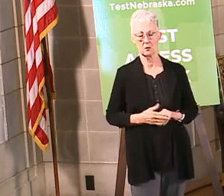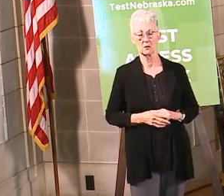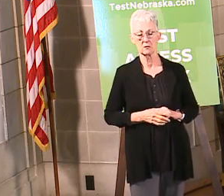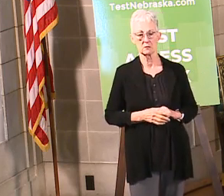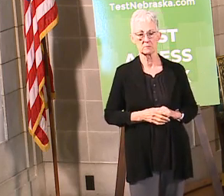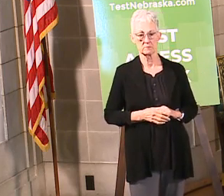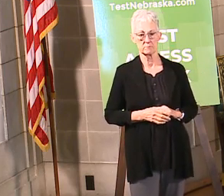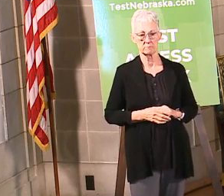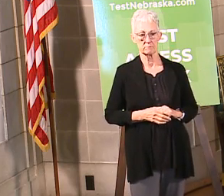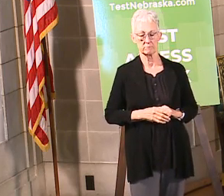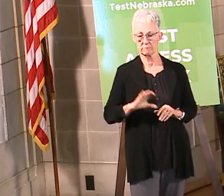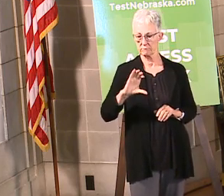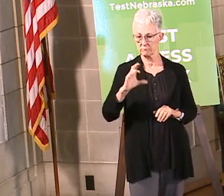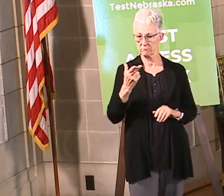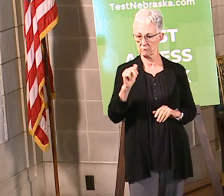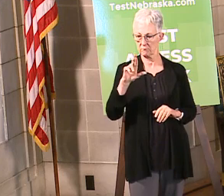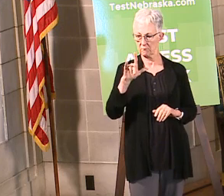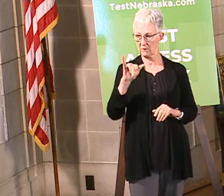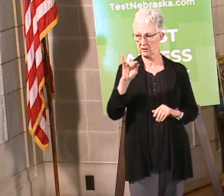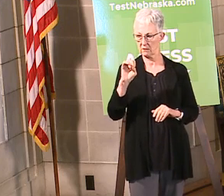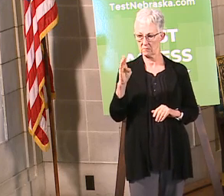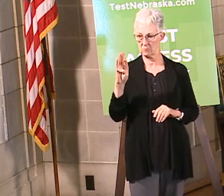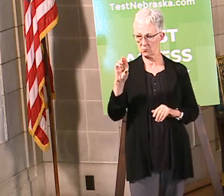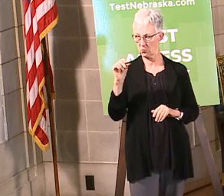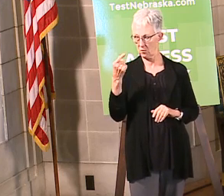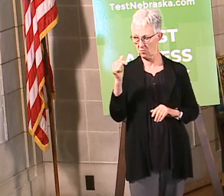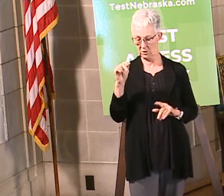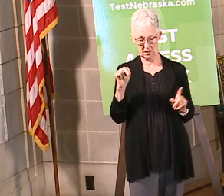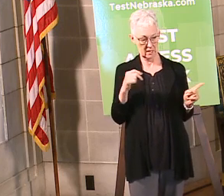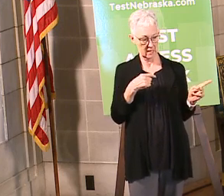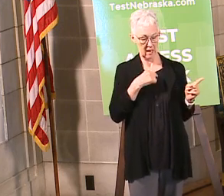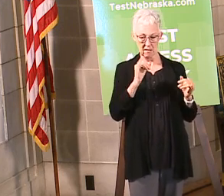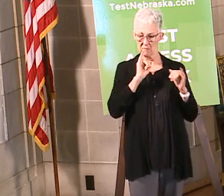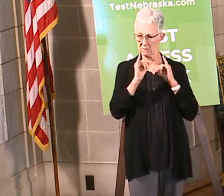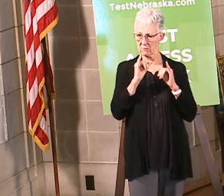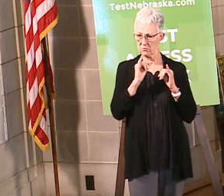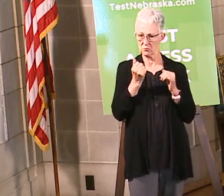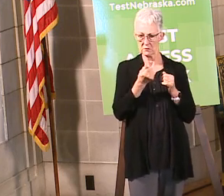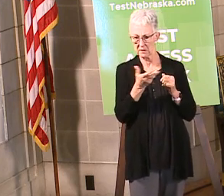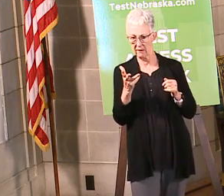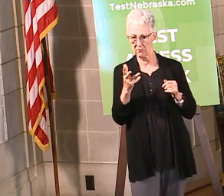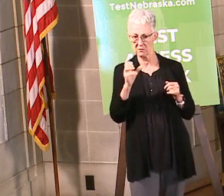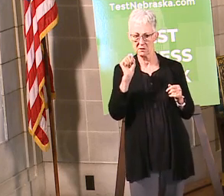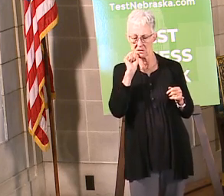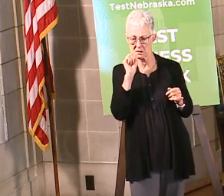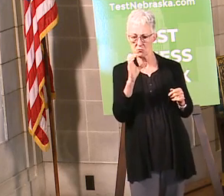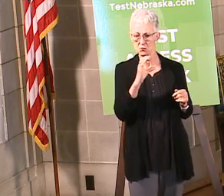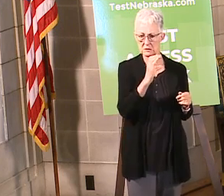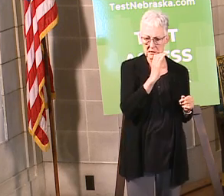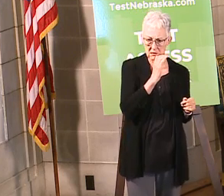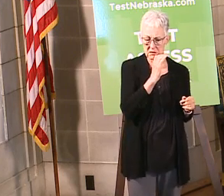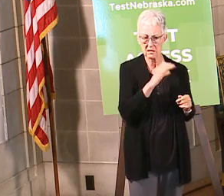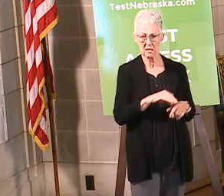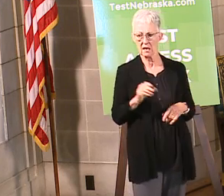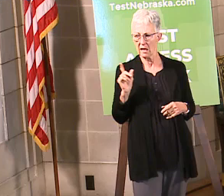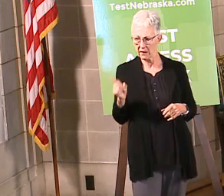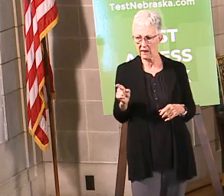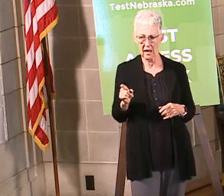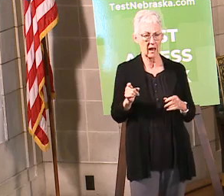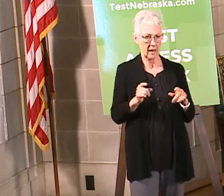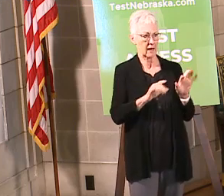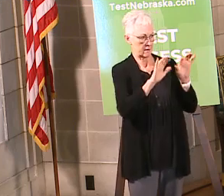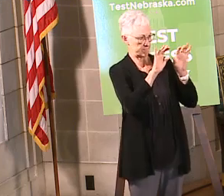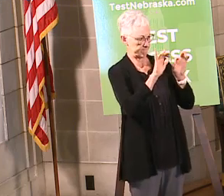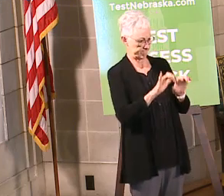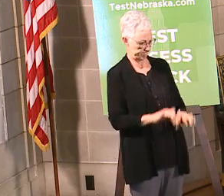Okay, so Charlie Brogan. I've interviewed several seniors who received emails after signing up with Test Nebraska. It directs them to scheduling section of the